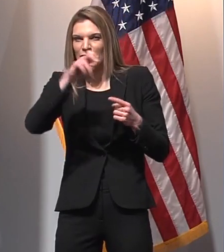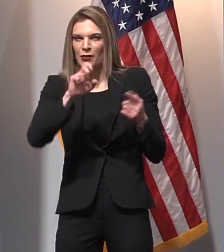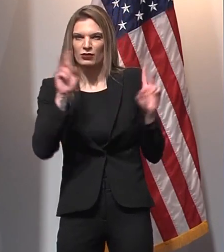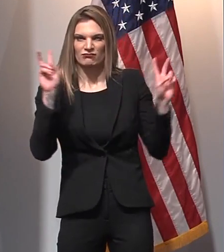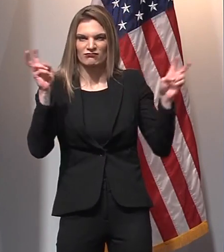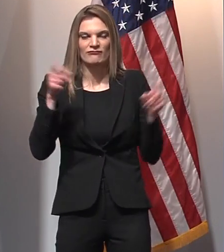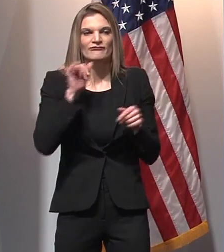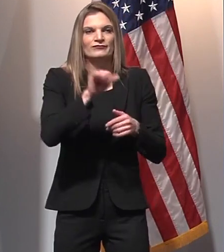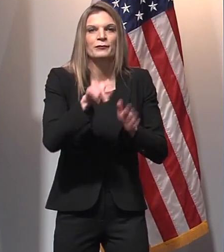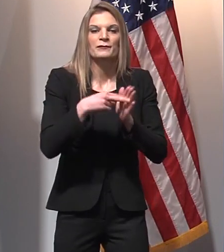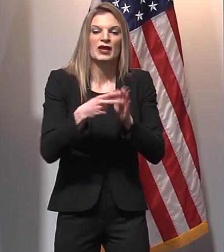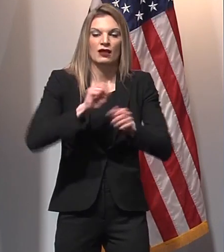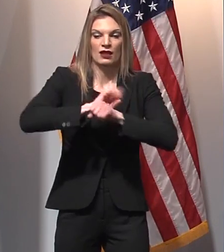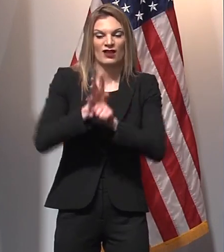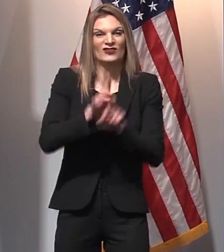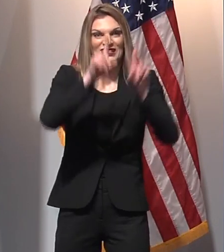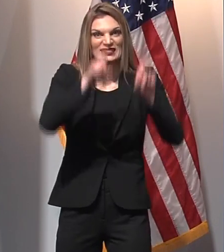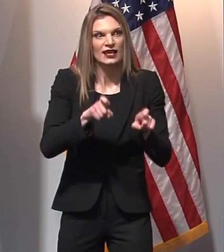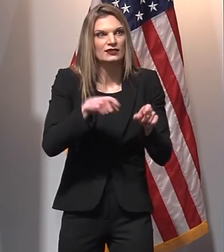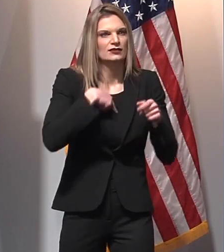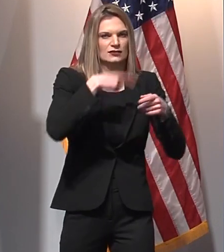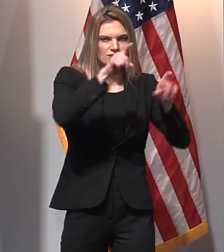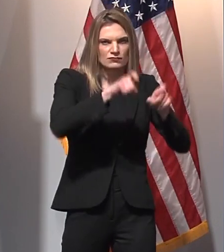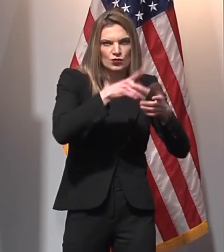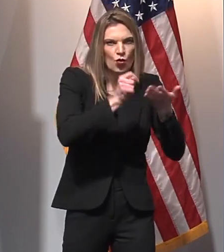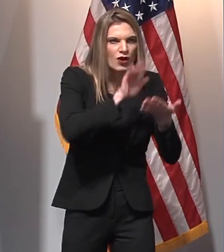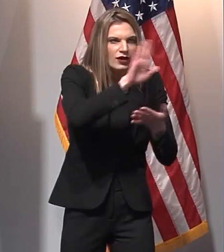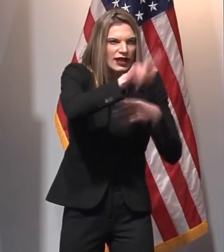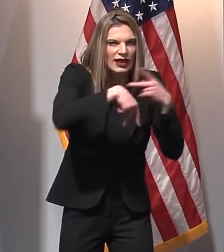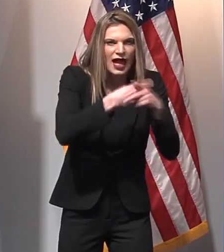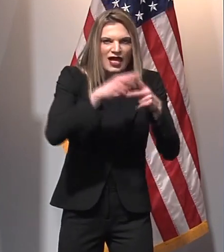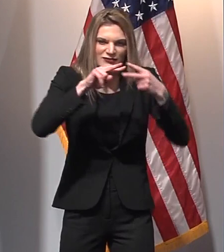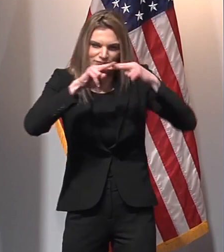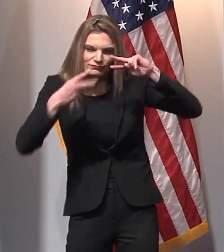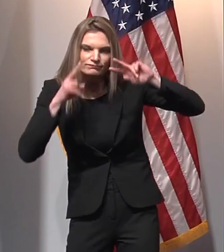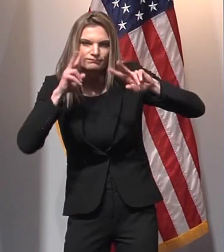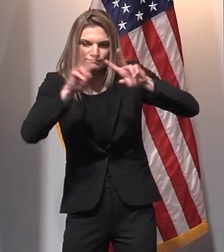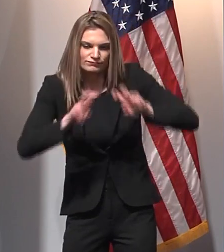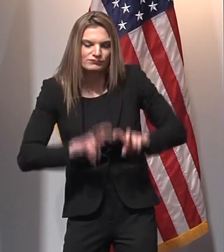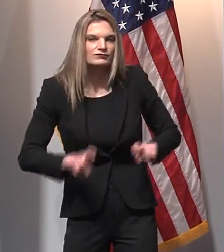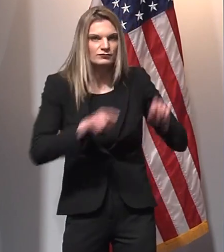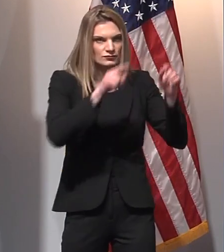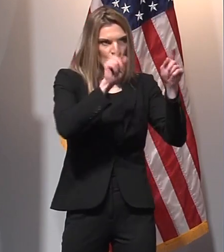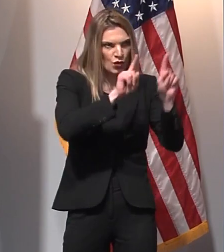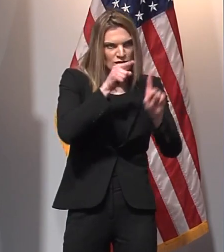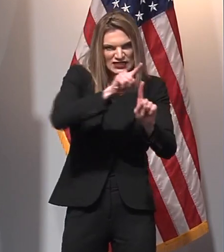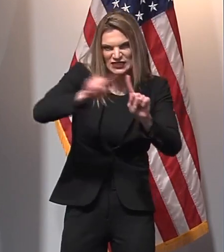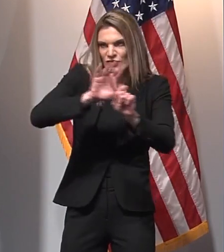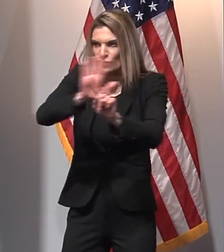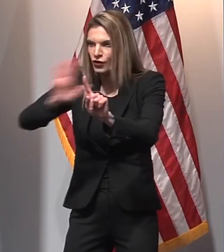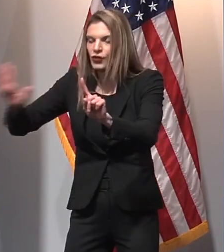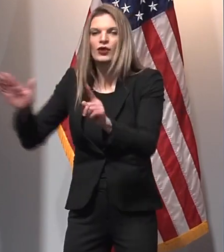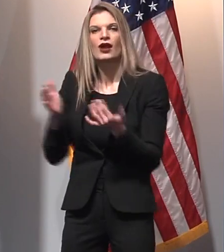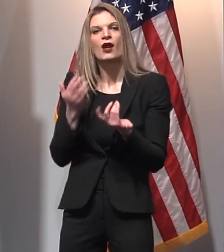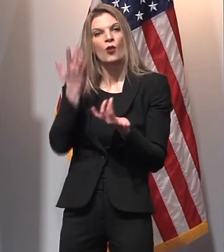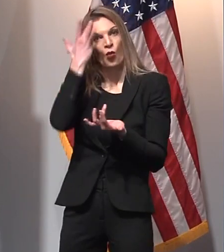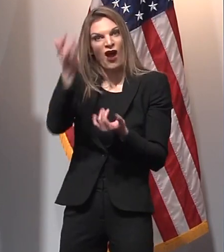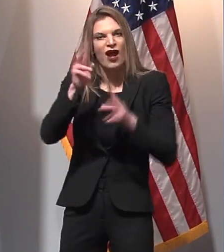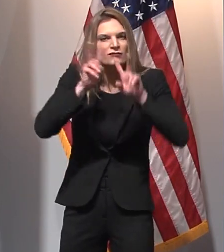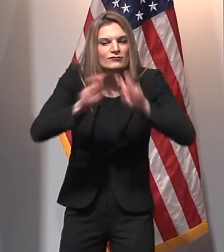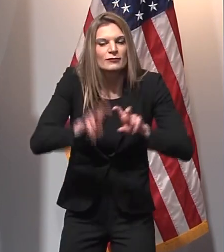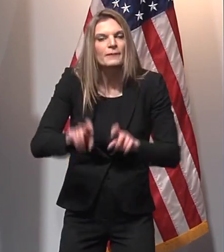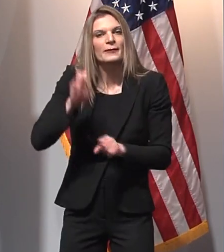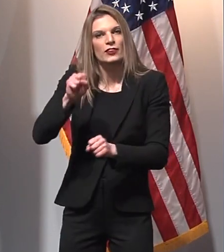so we can rapidly identify these variants and slow the spread. One of the most important ways we can slow the spread and